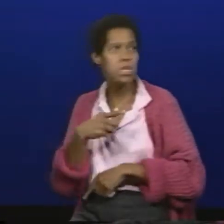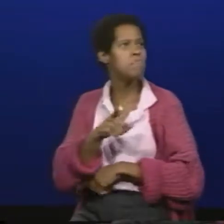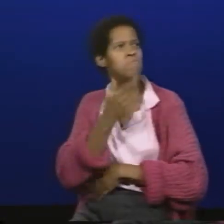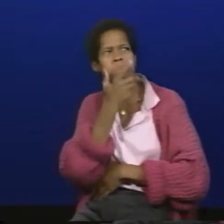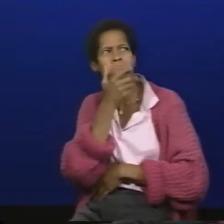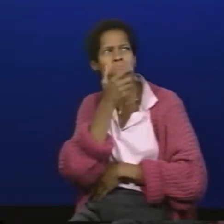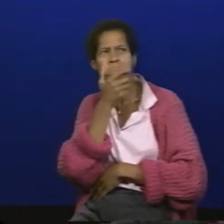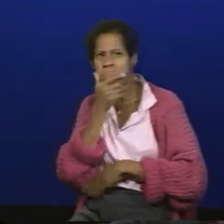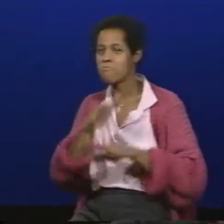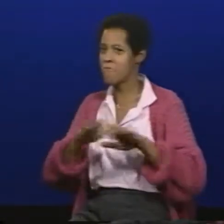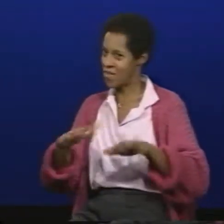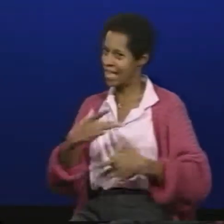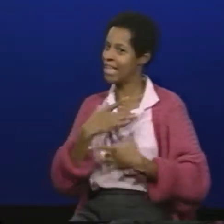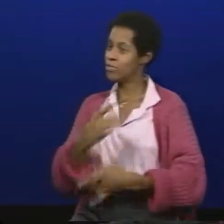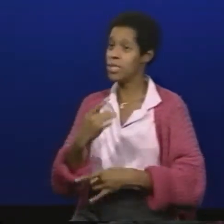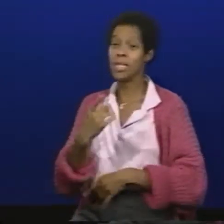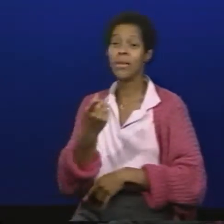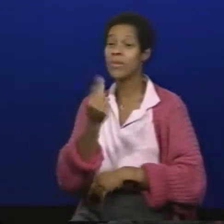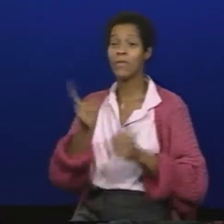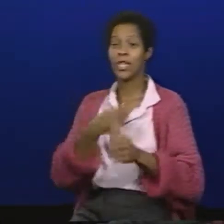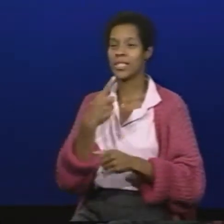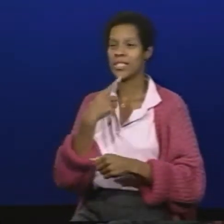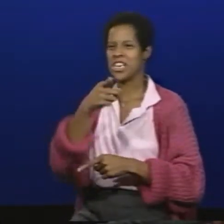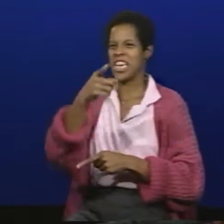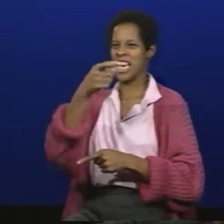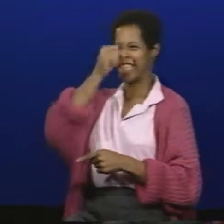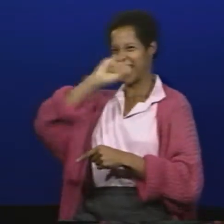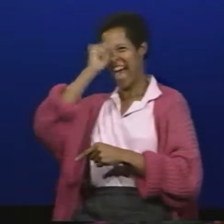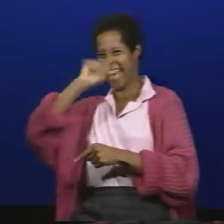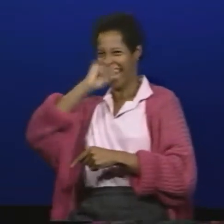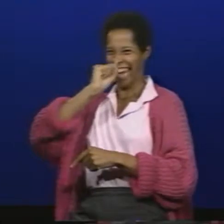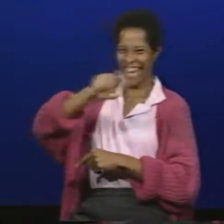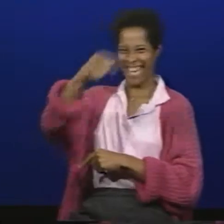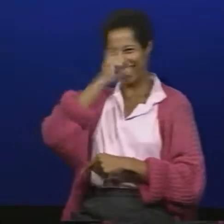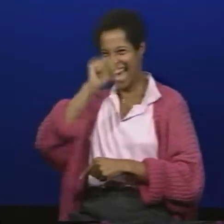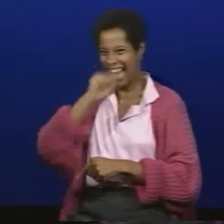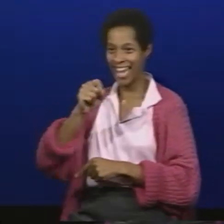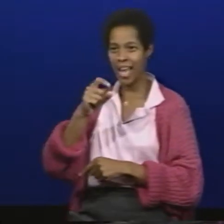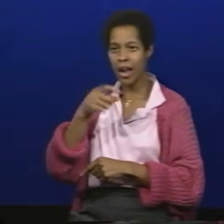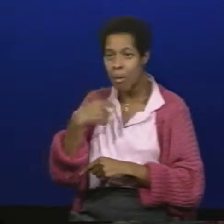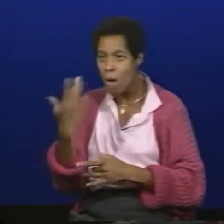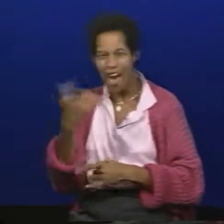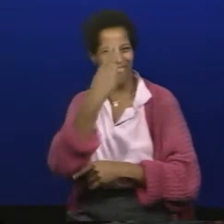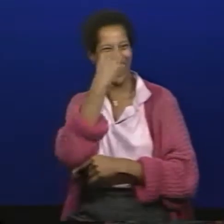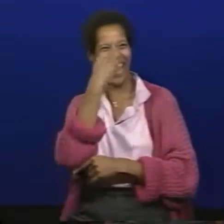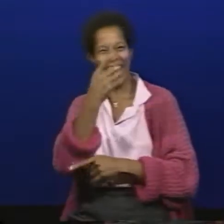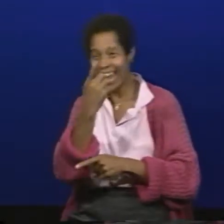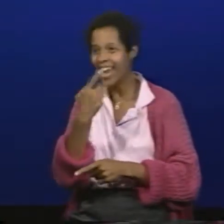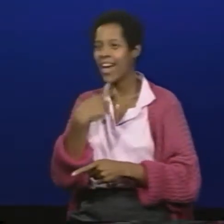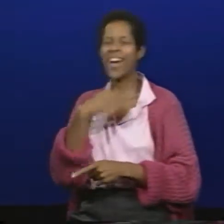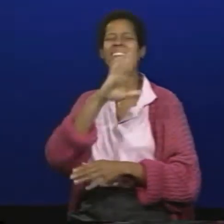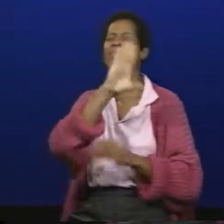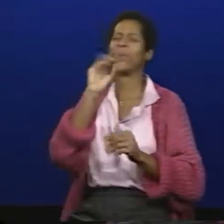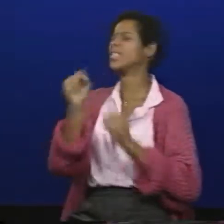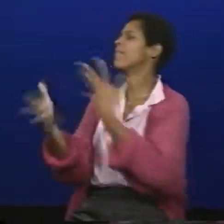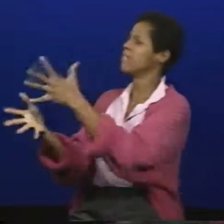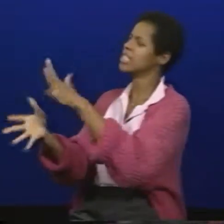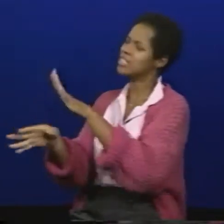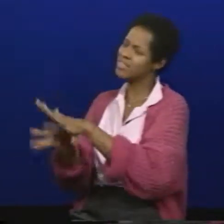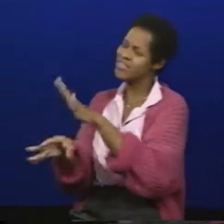looked too much like drugs well the first name sign they wanted to give me was an S off of my nose because I'm really funny